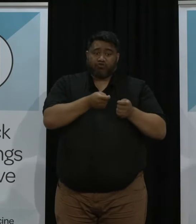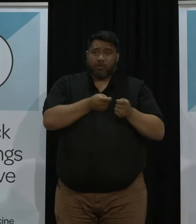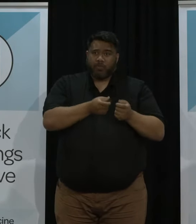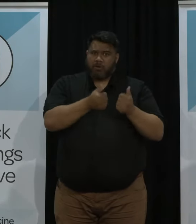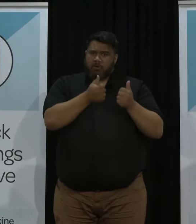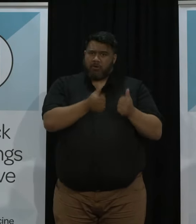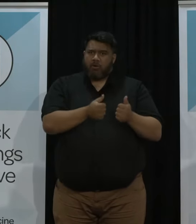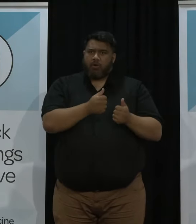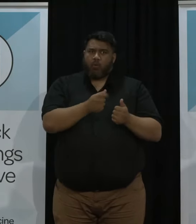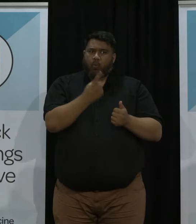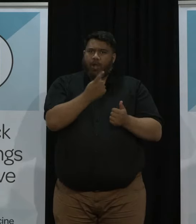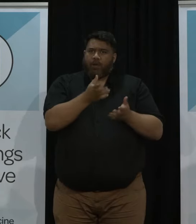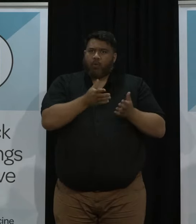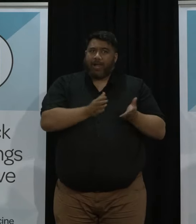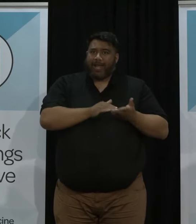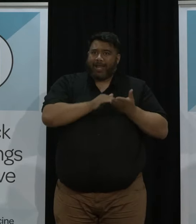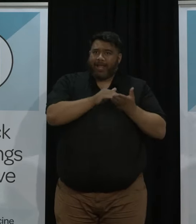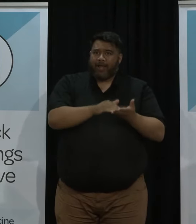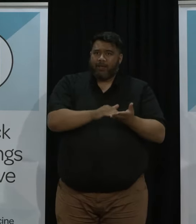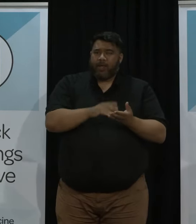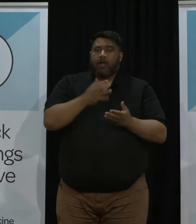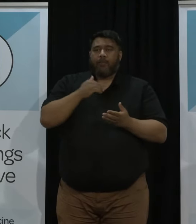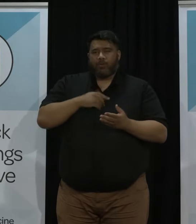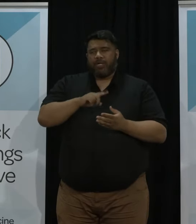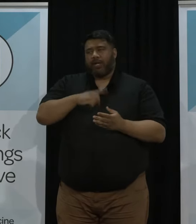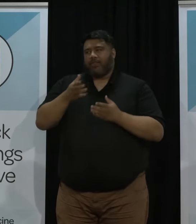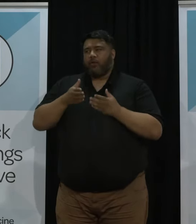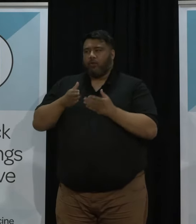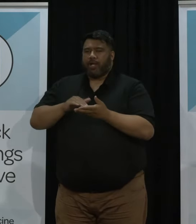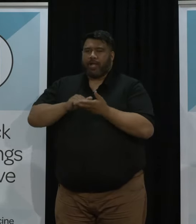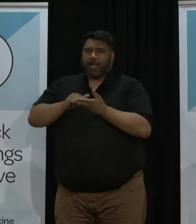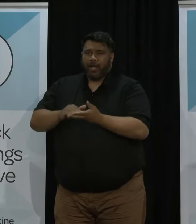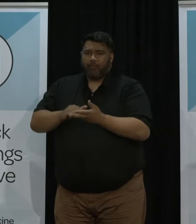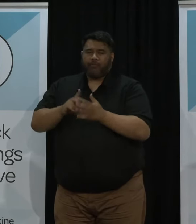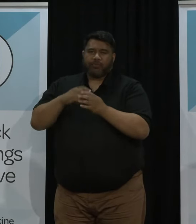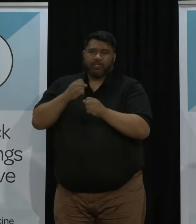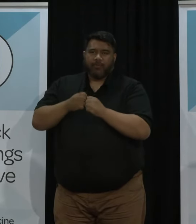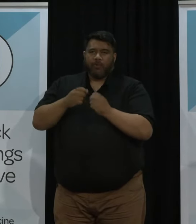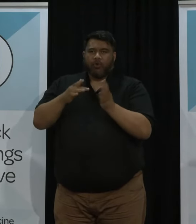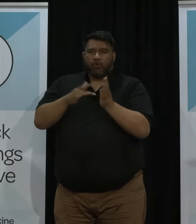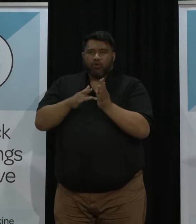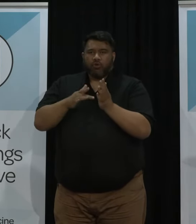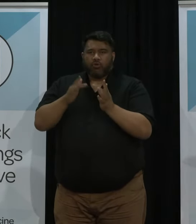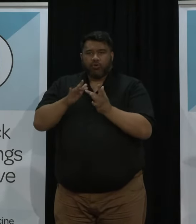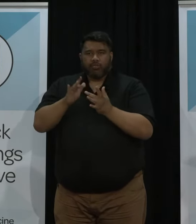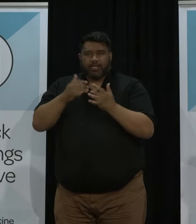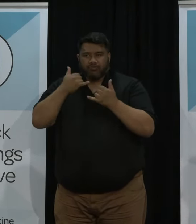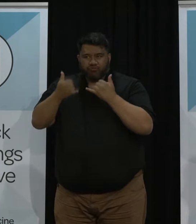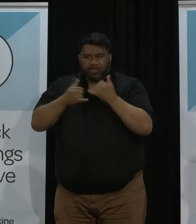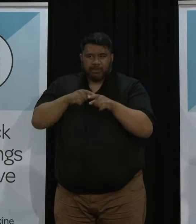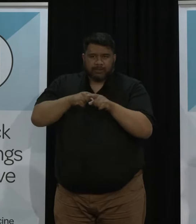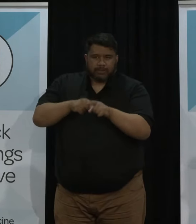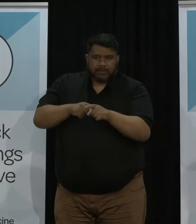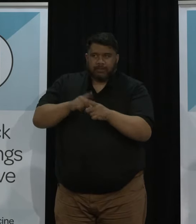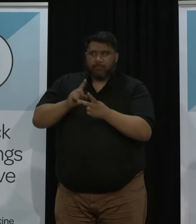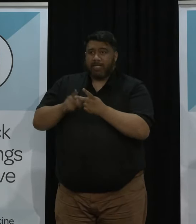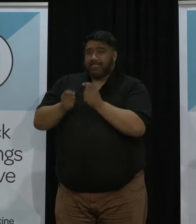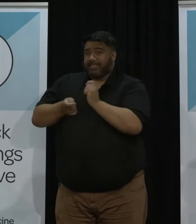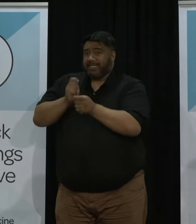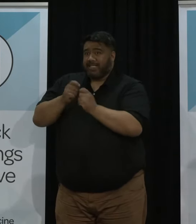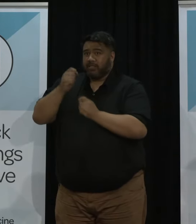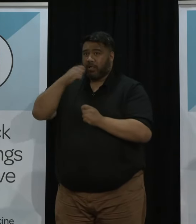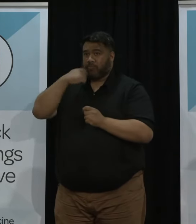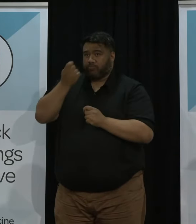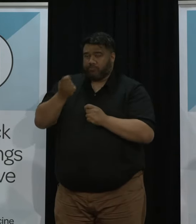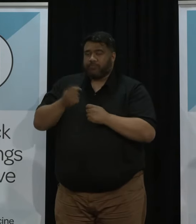other elements of our strategy to manage COVID-19 like for instance contact tracing and testing and here's another good reason why Pfizer's